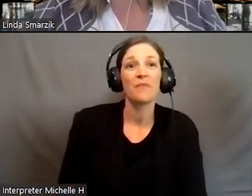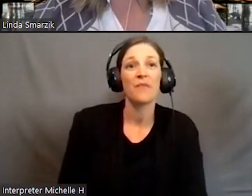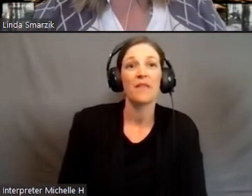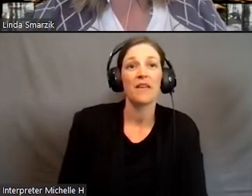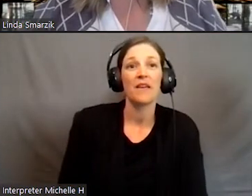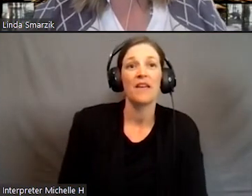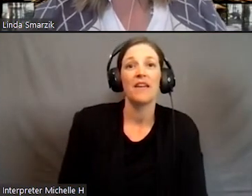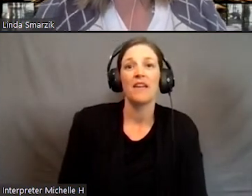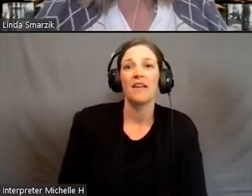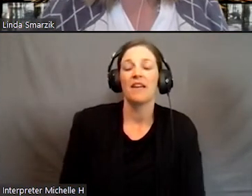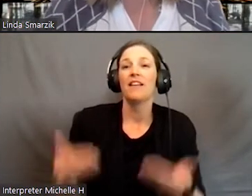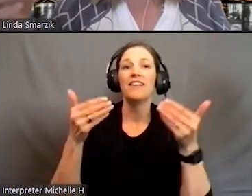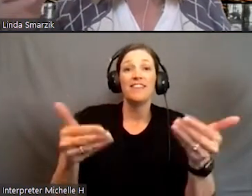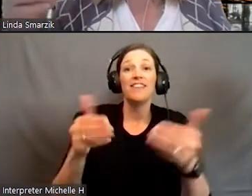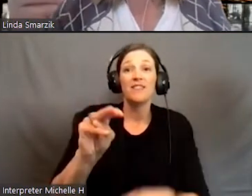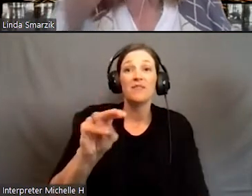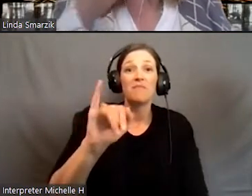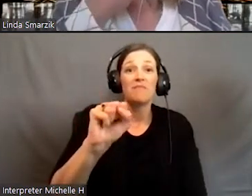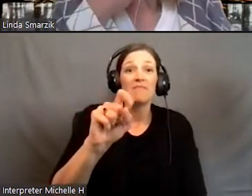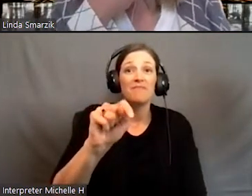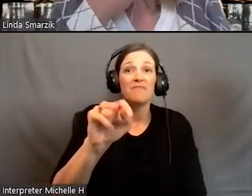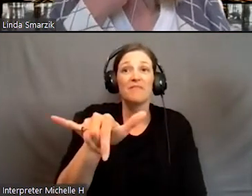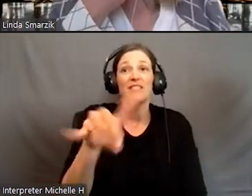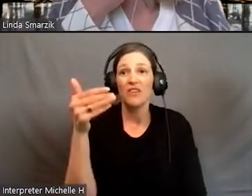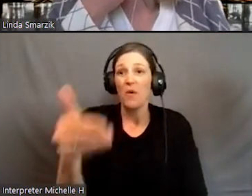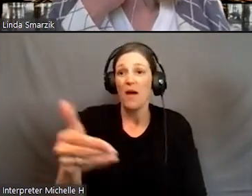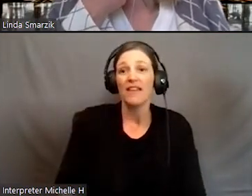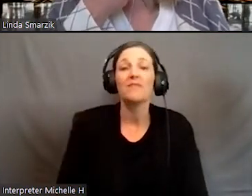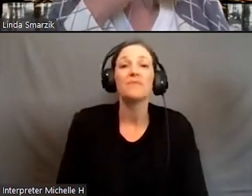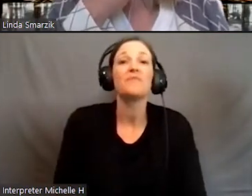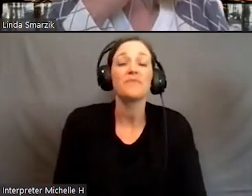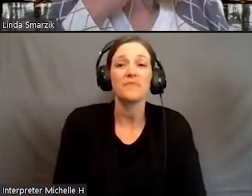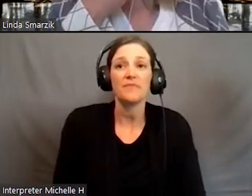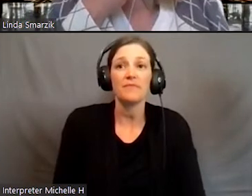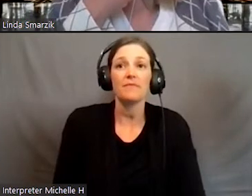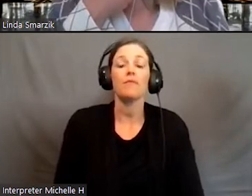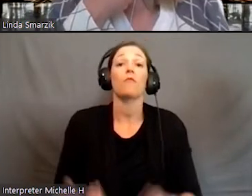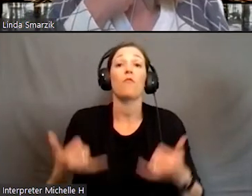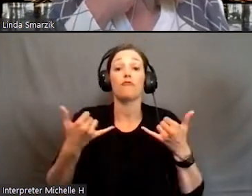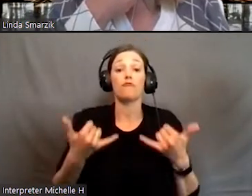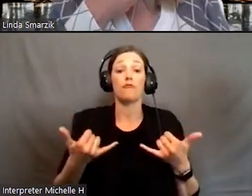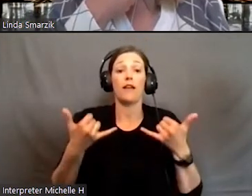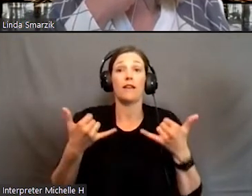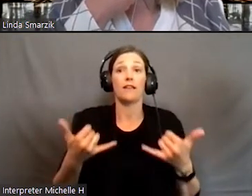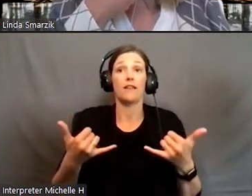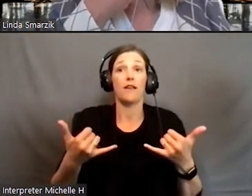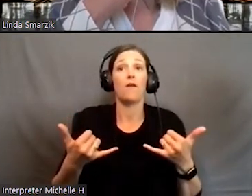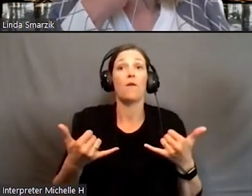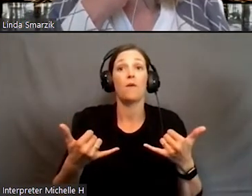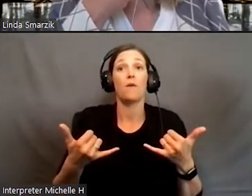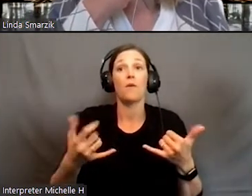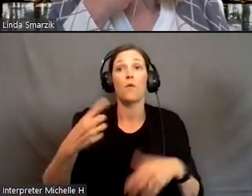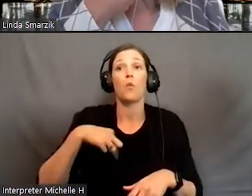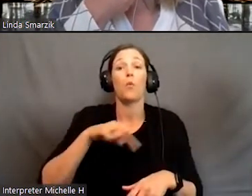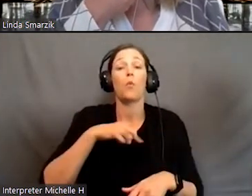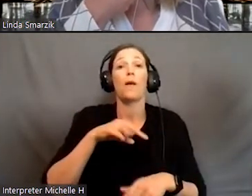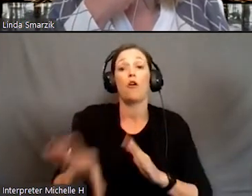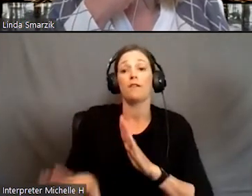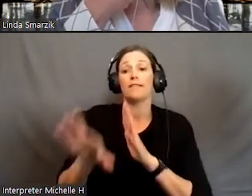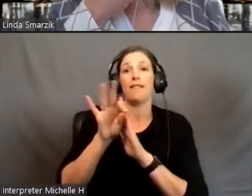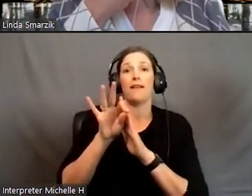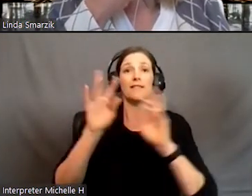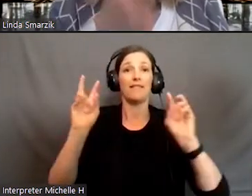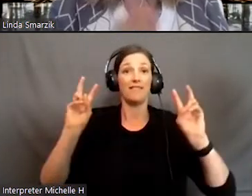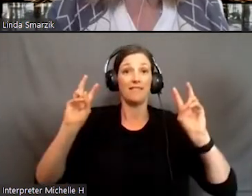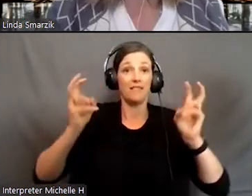Why don't you take that one, Misty? So right now we are selecting the topic.